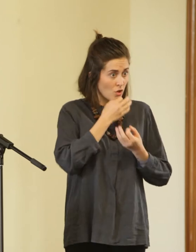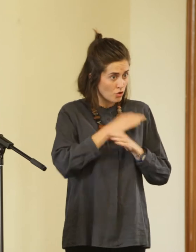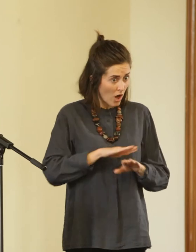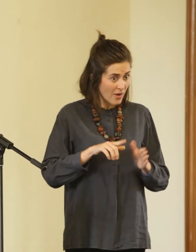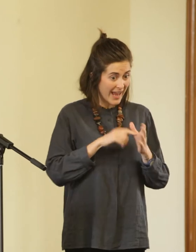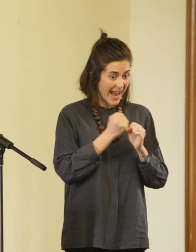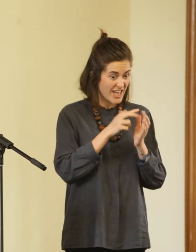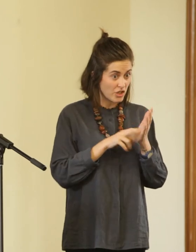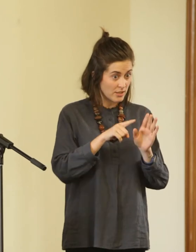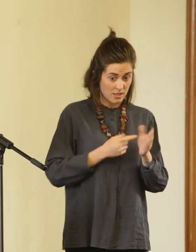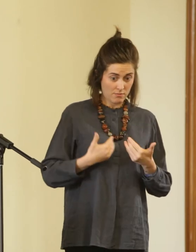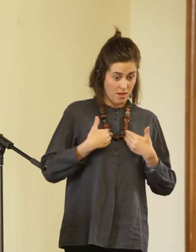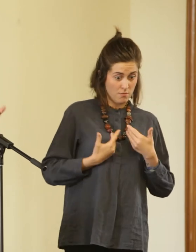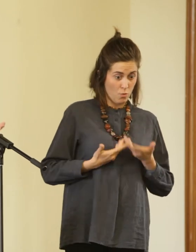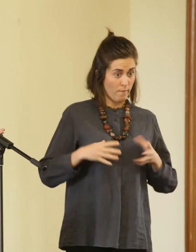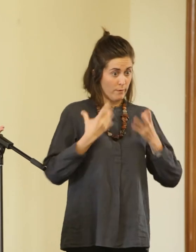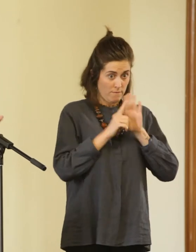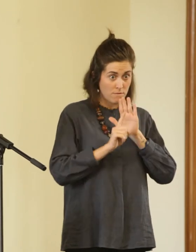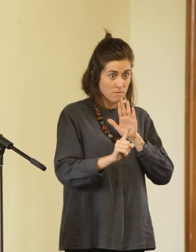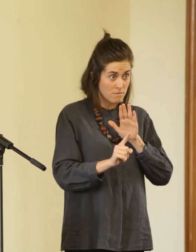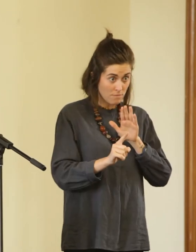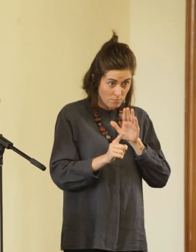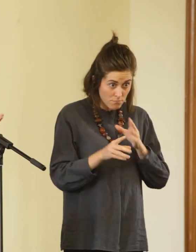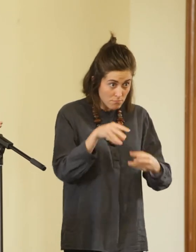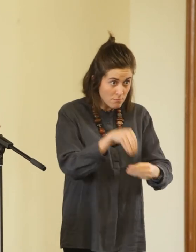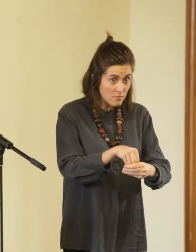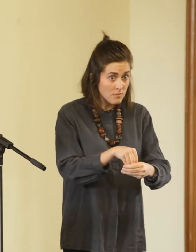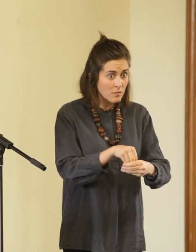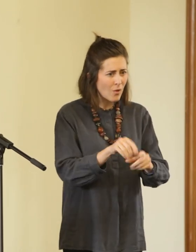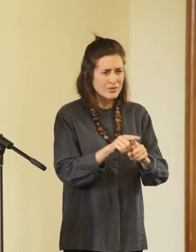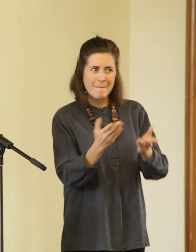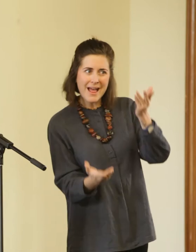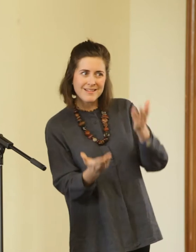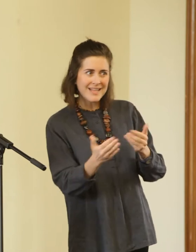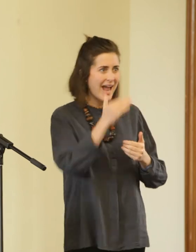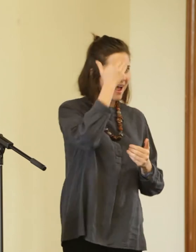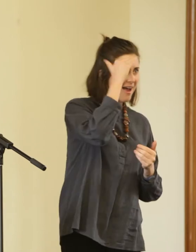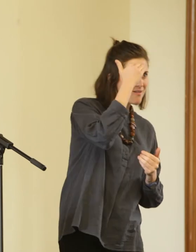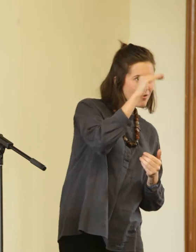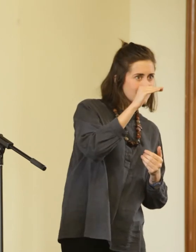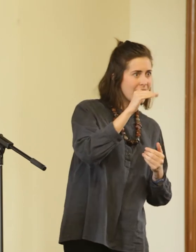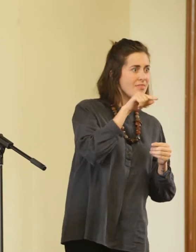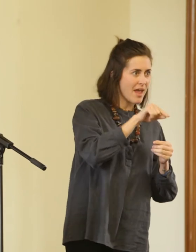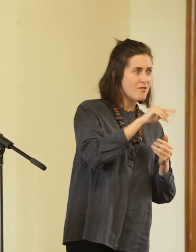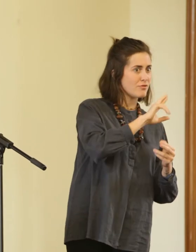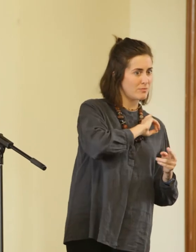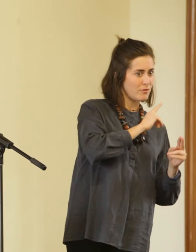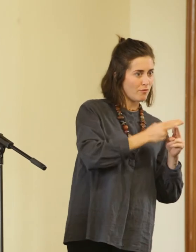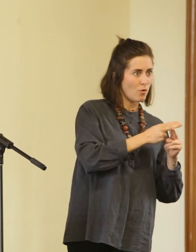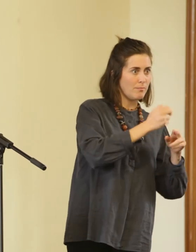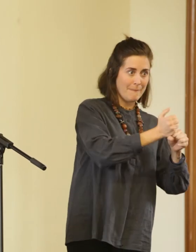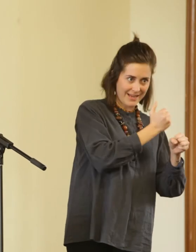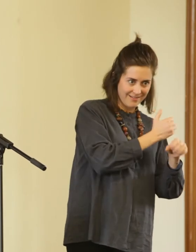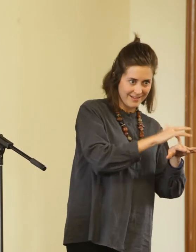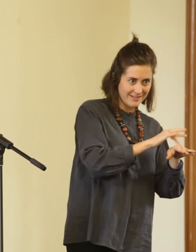process is considered and how this is balanced with the ambitions of an adult artist who is responsible for the dramaturgical